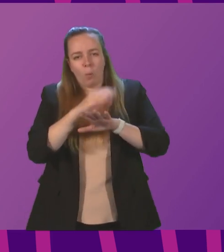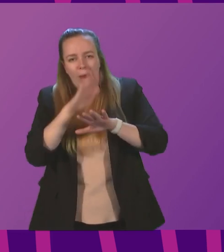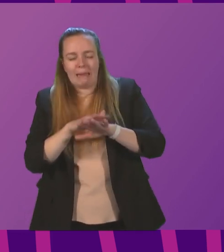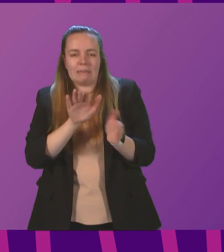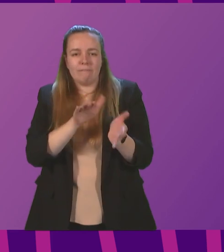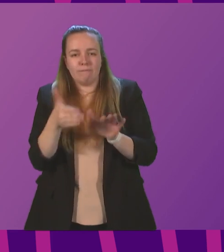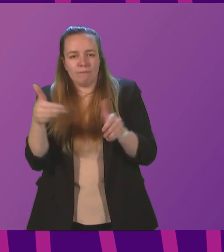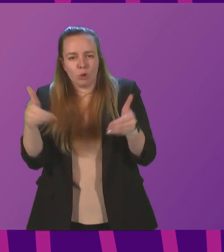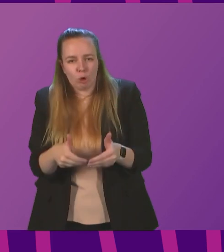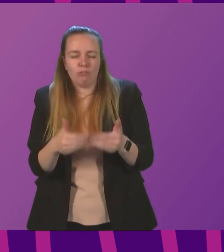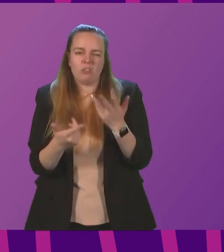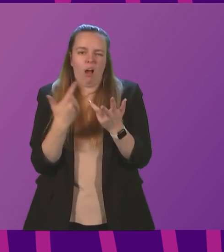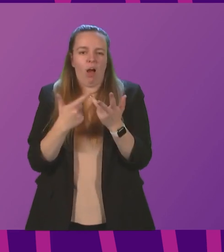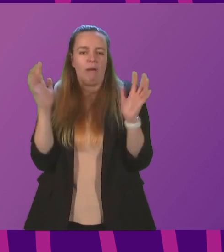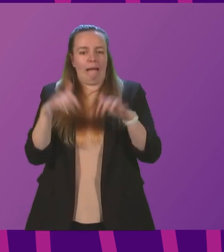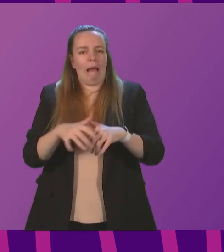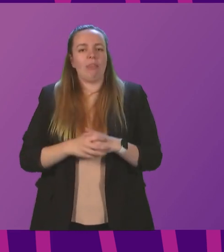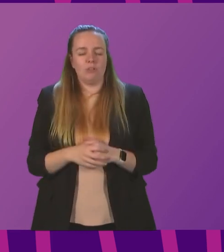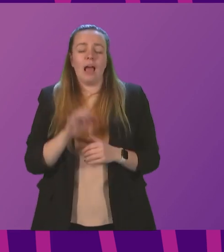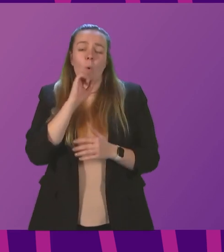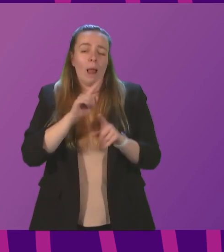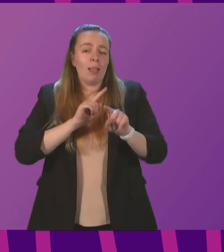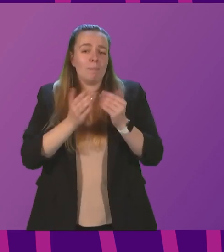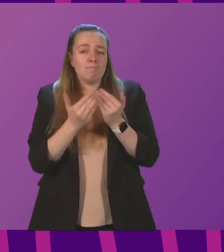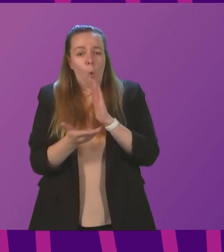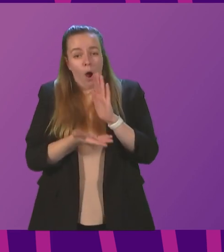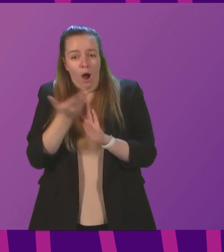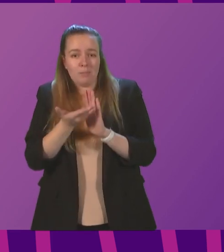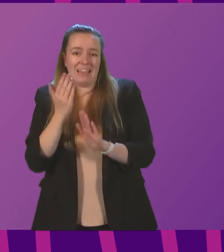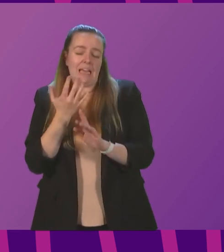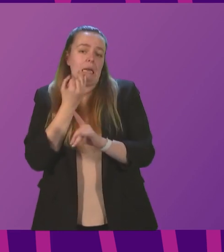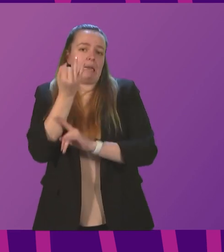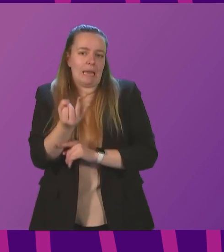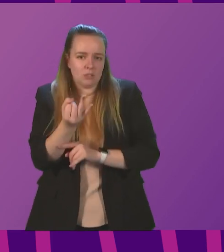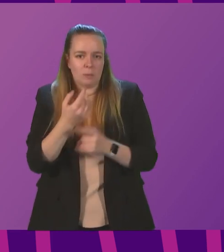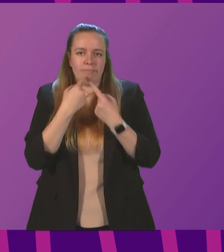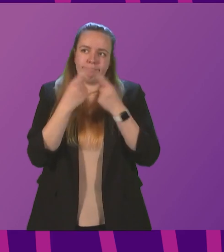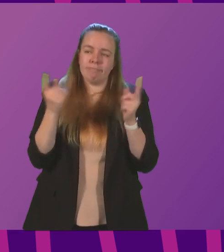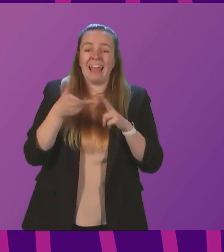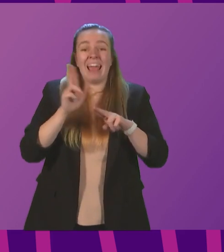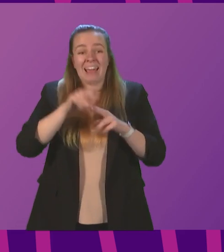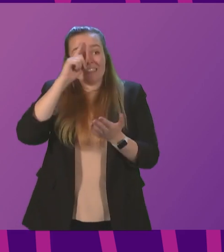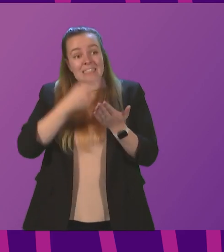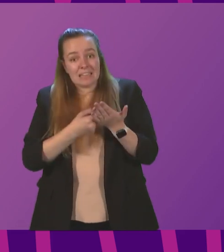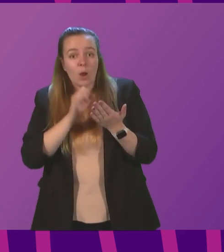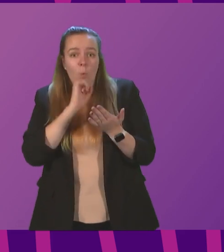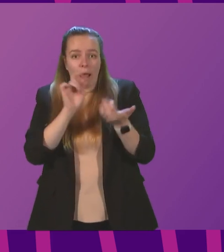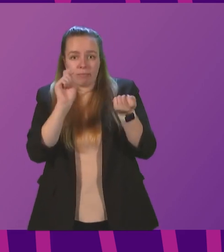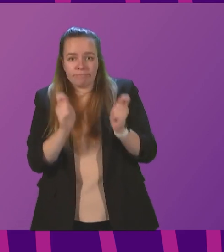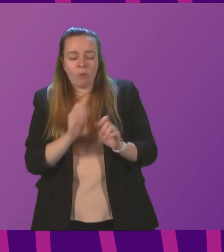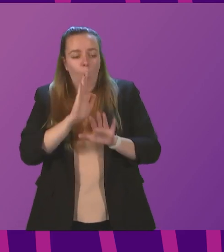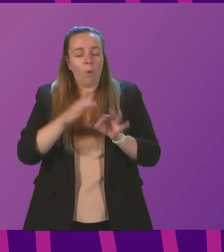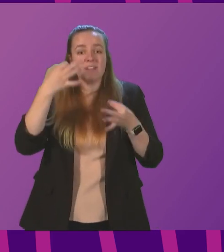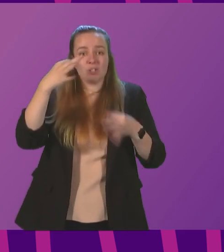related gatherings. I will give a further update on this in next week's statement and if we decide to propose any amendments to the regulations on